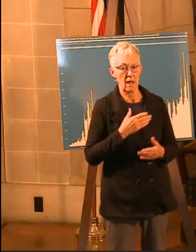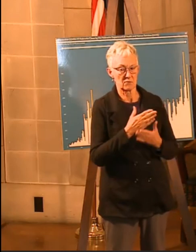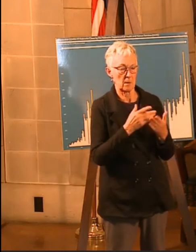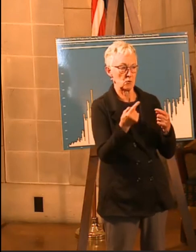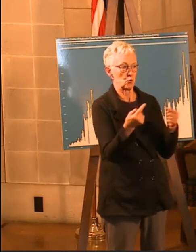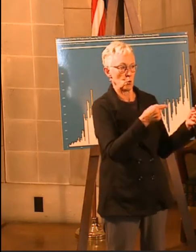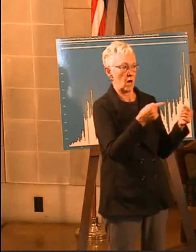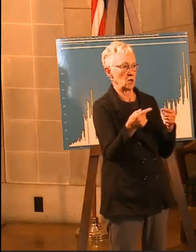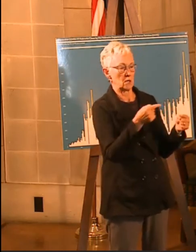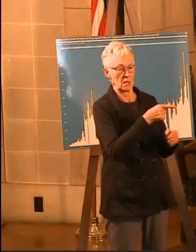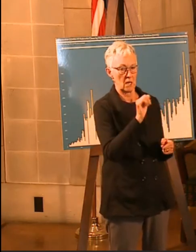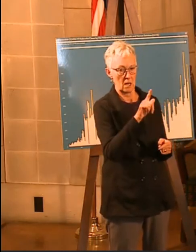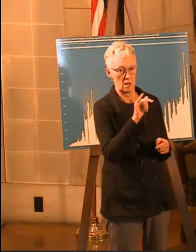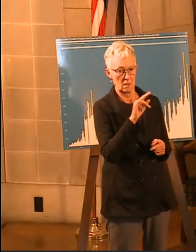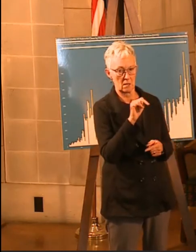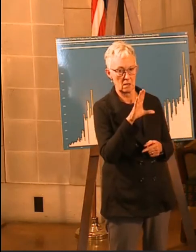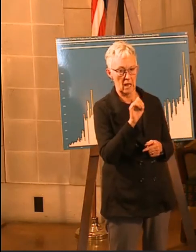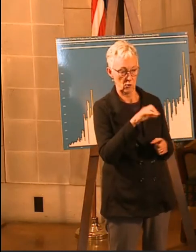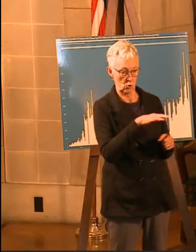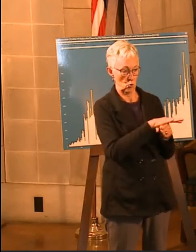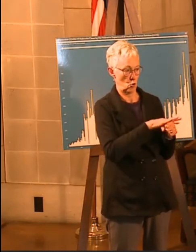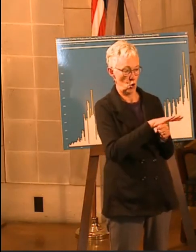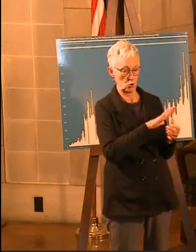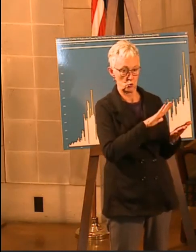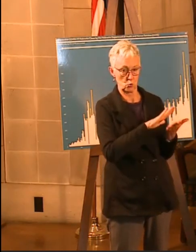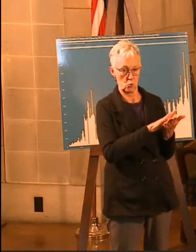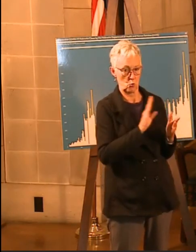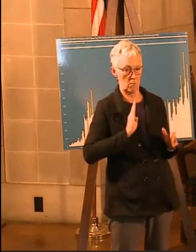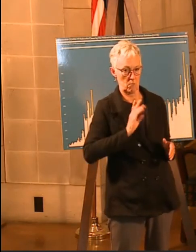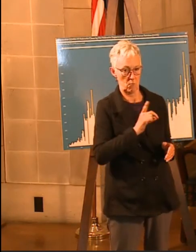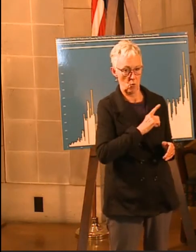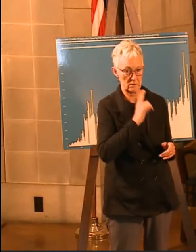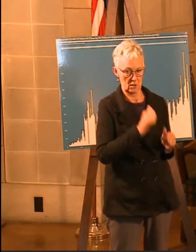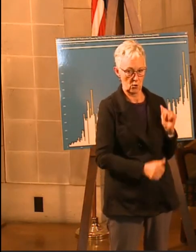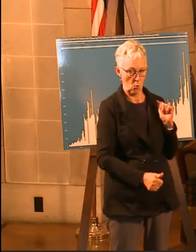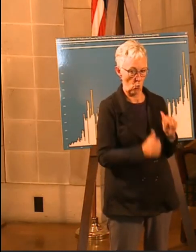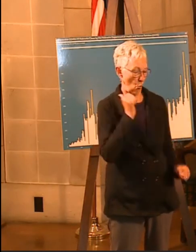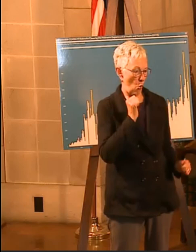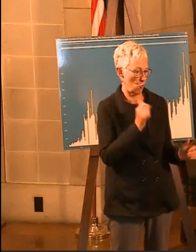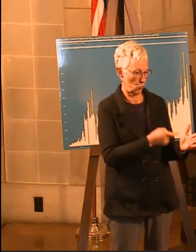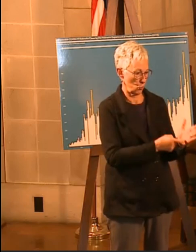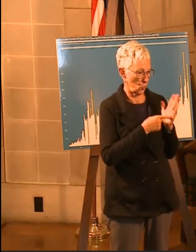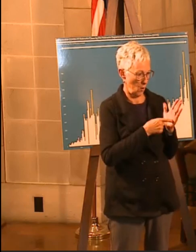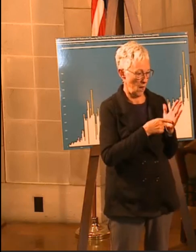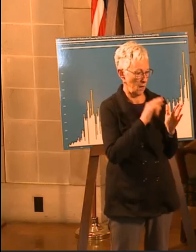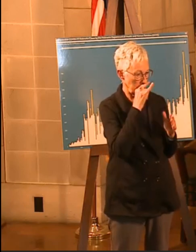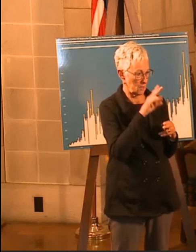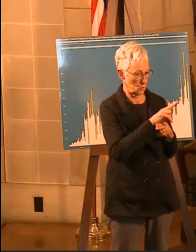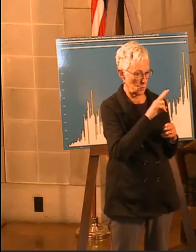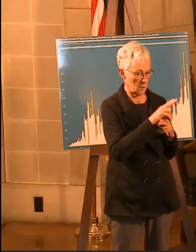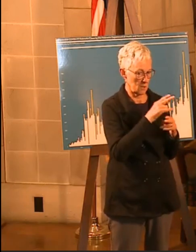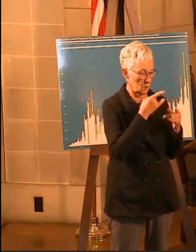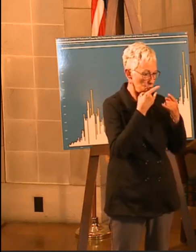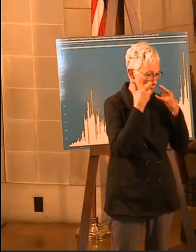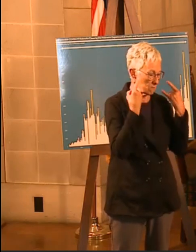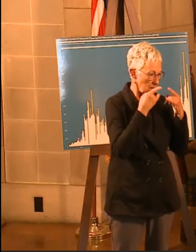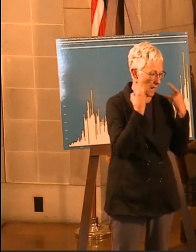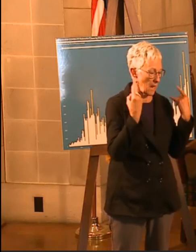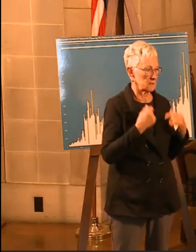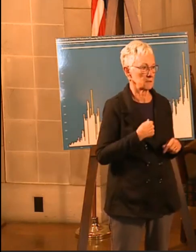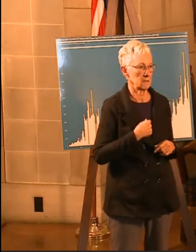laid it down that they aren't going to enforce different mask requirements and provide access. And I know that the Panhandle